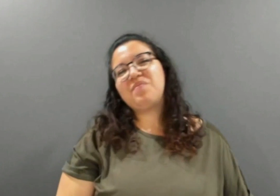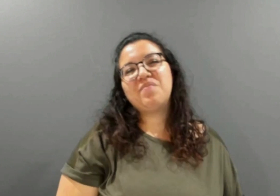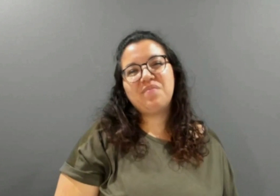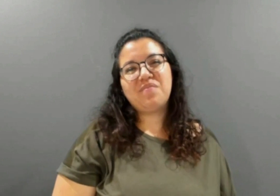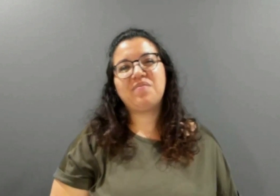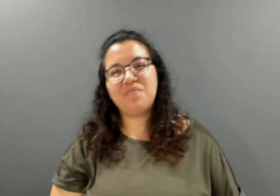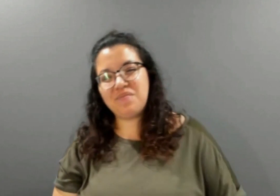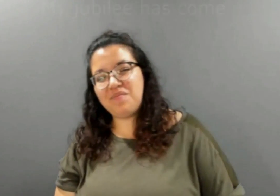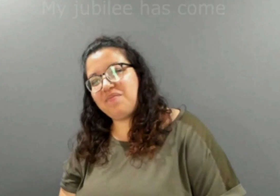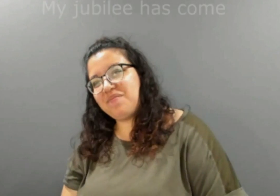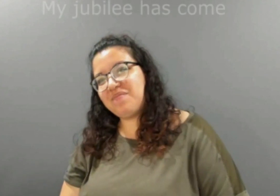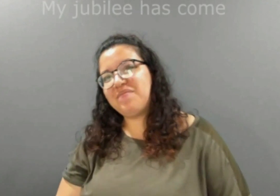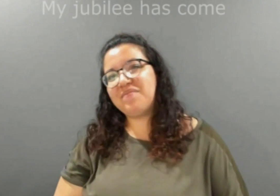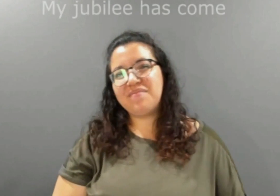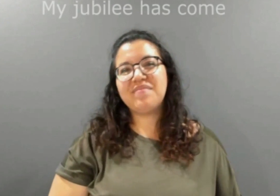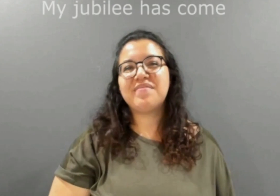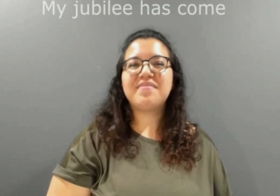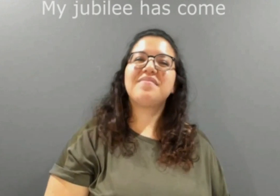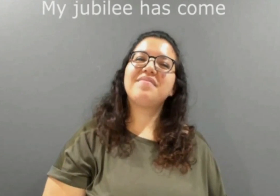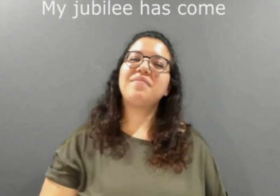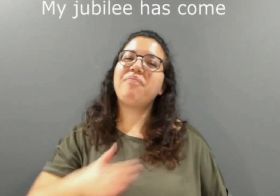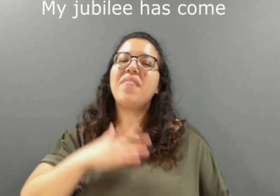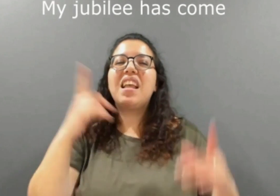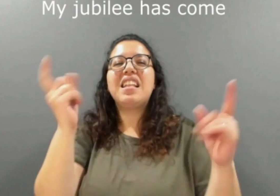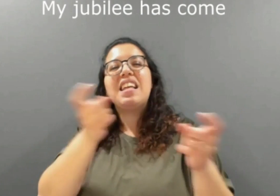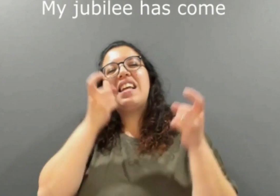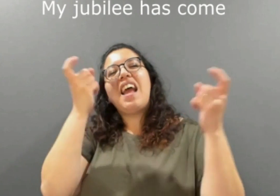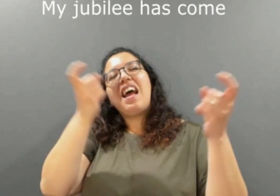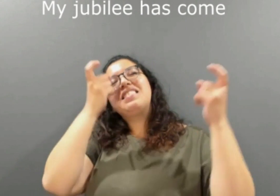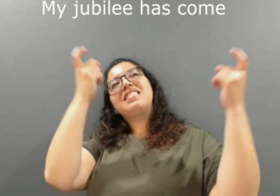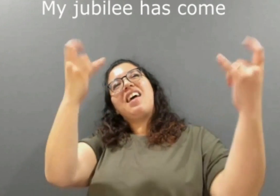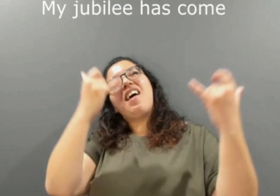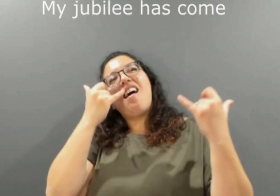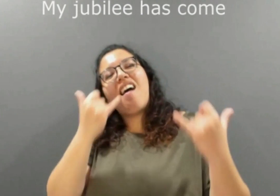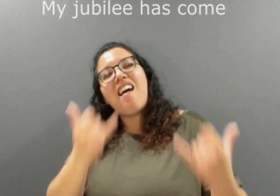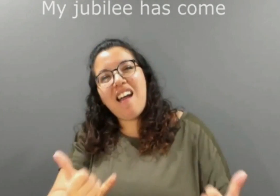My jubilee has come My